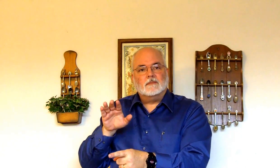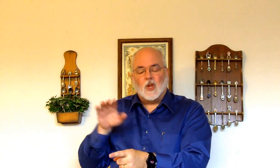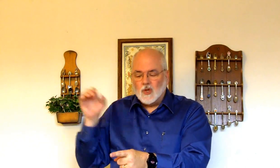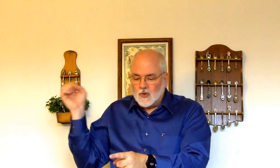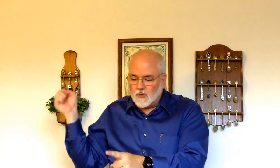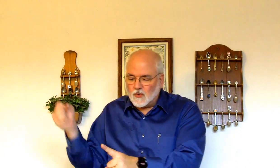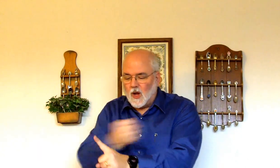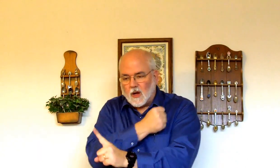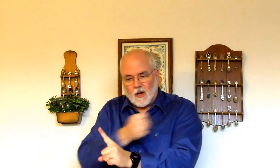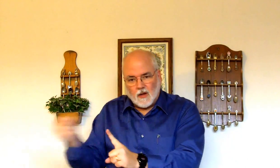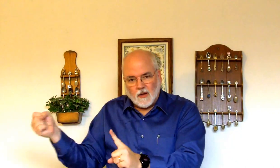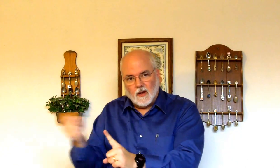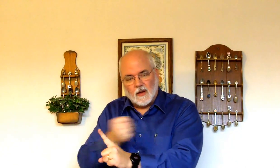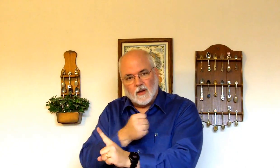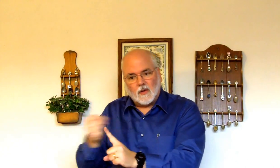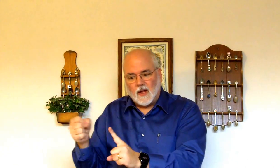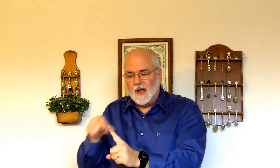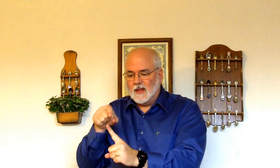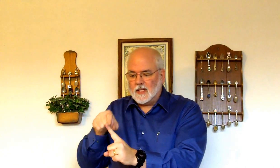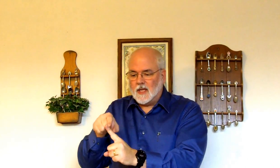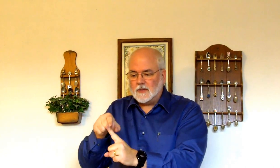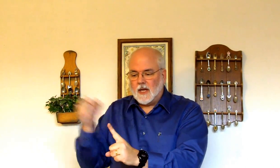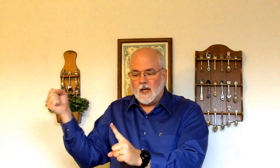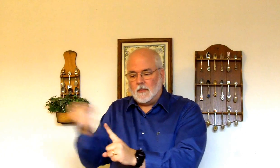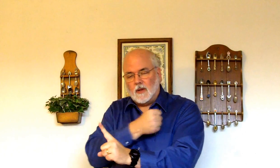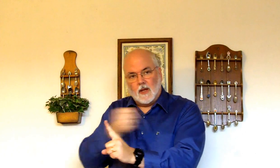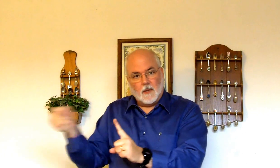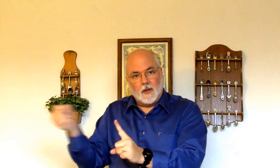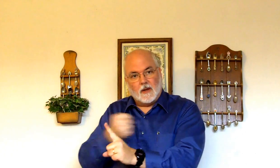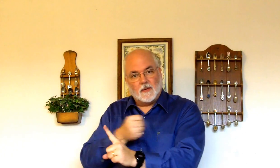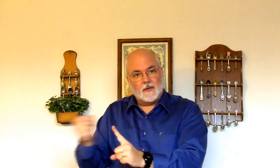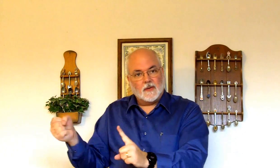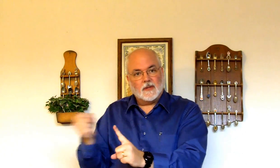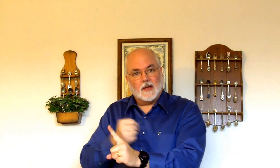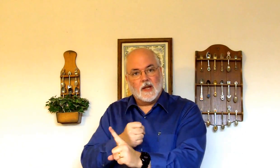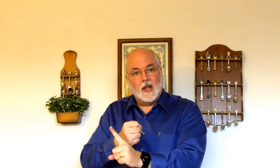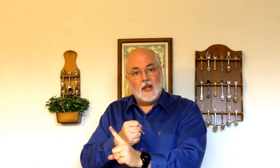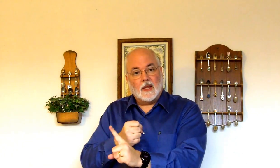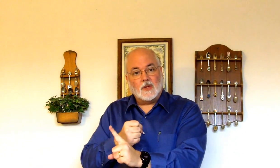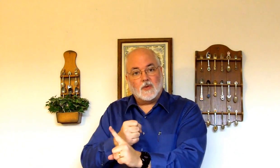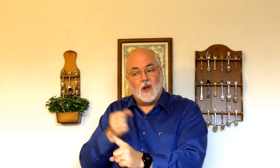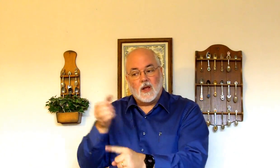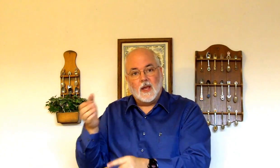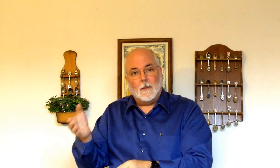They. Struck. Okay. This is him standing up. Getting beat. They struck him.